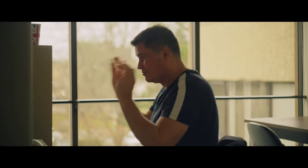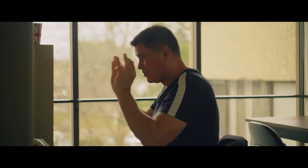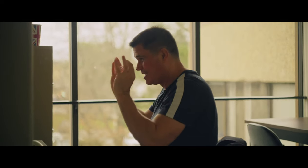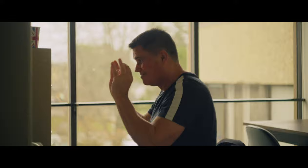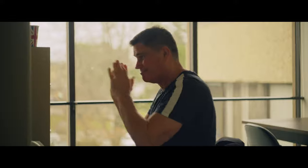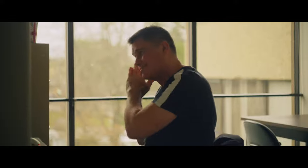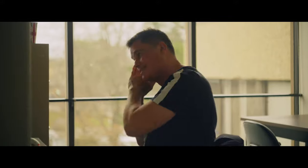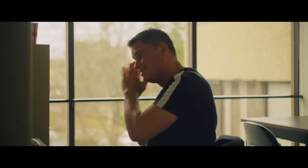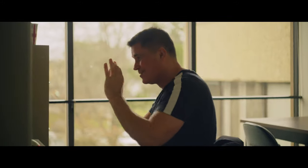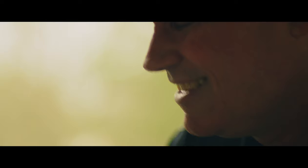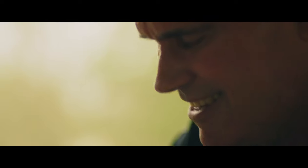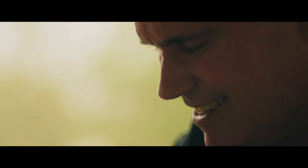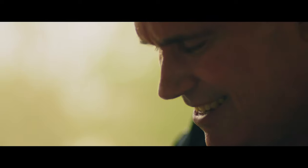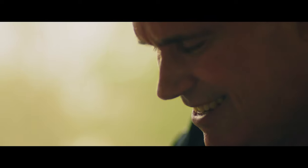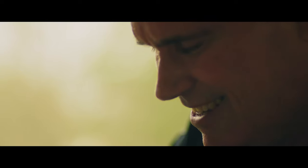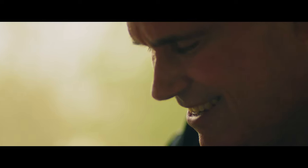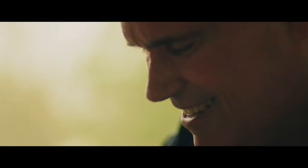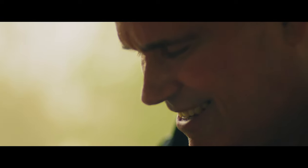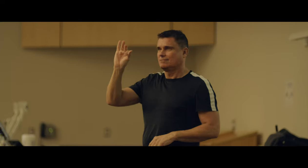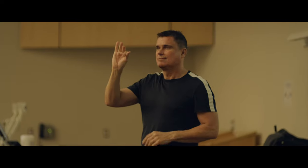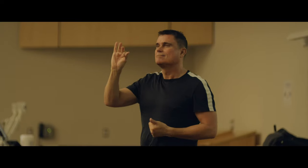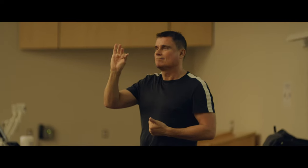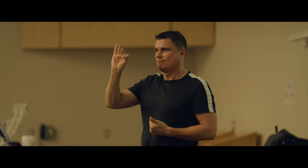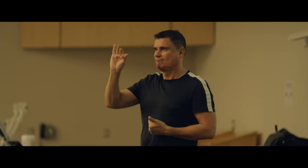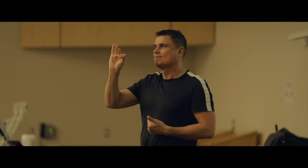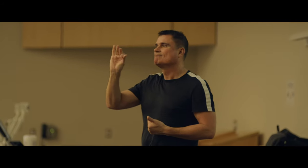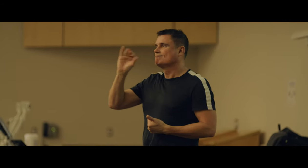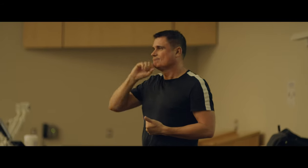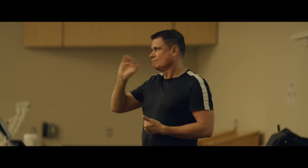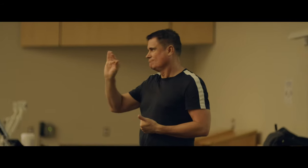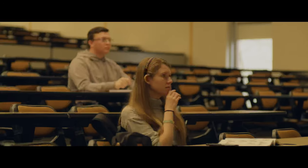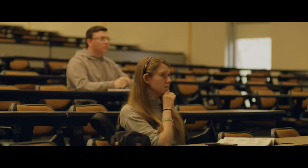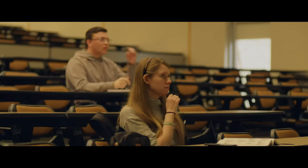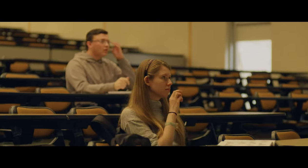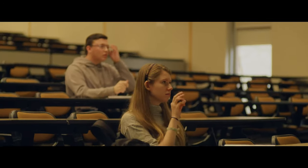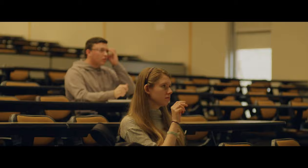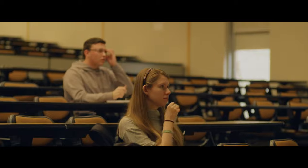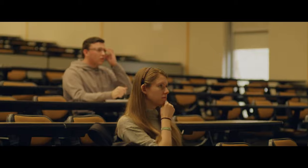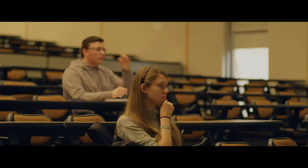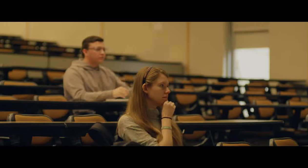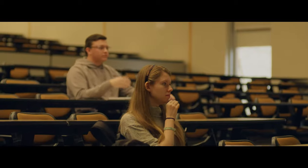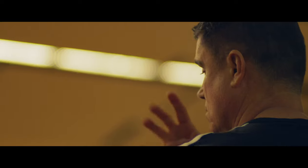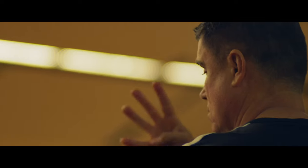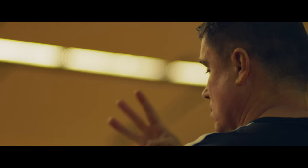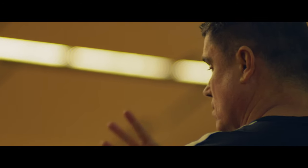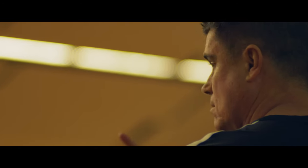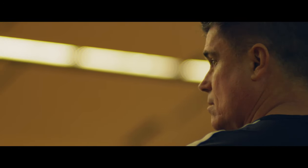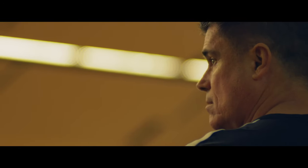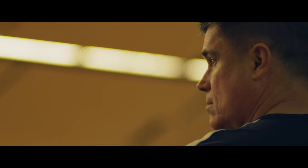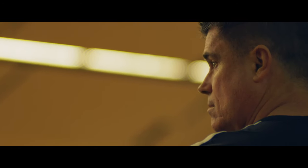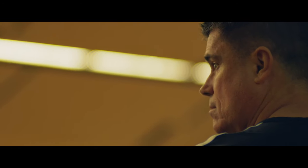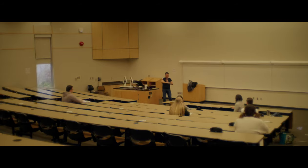I knew the rest It was What did she with I my son.